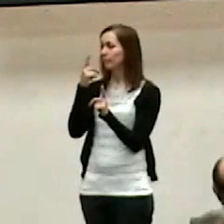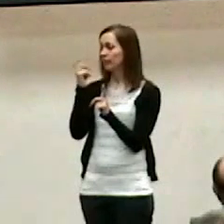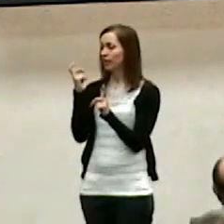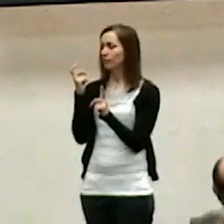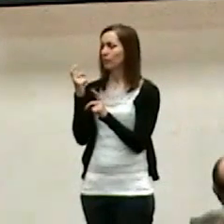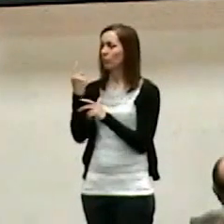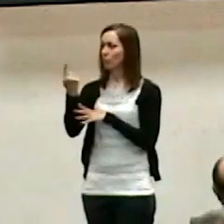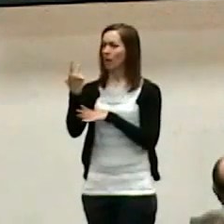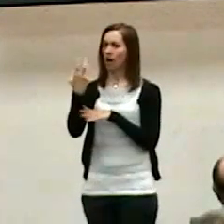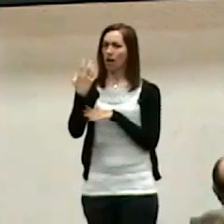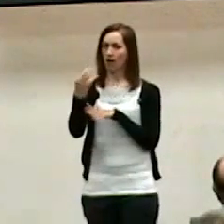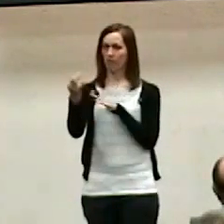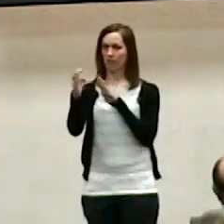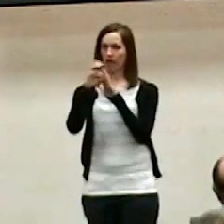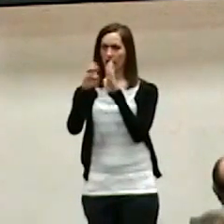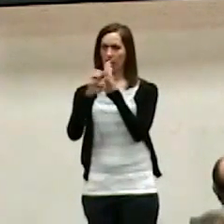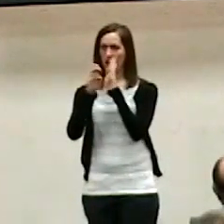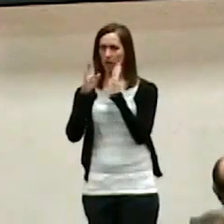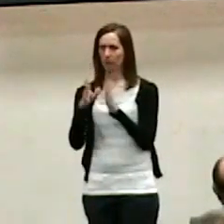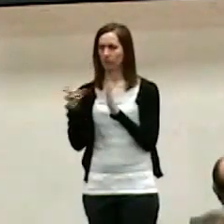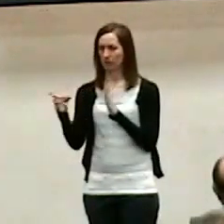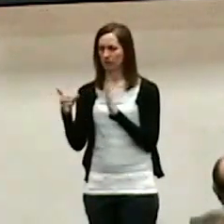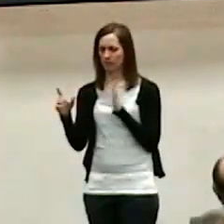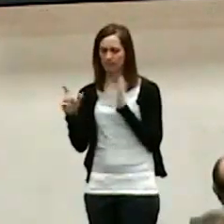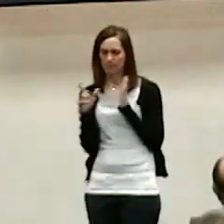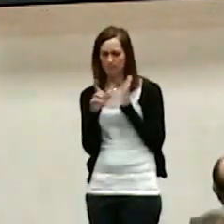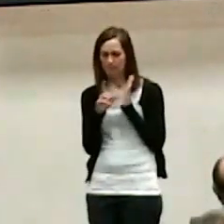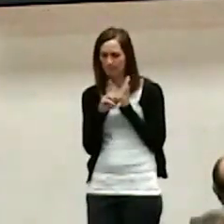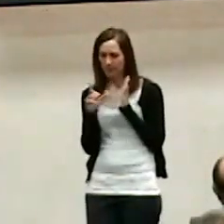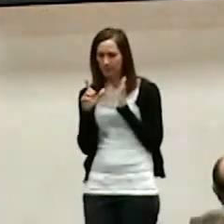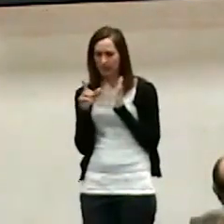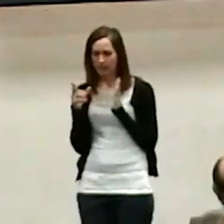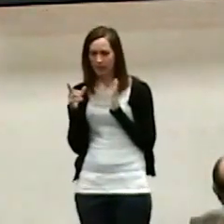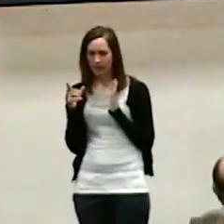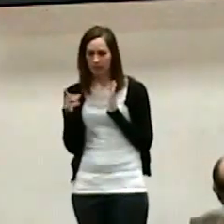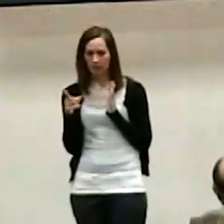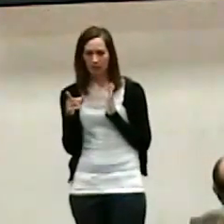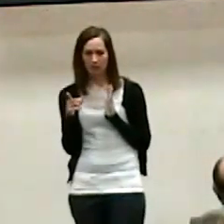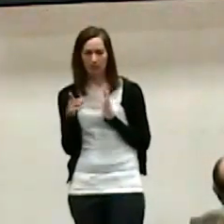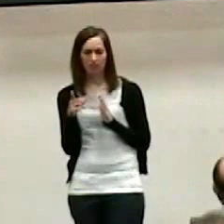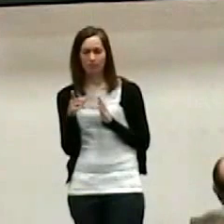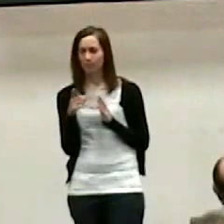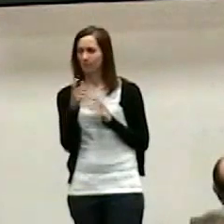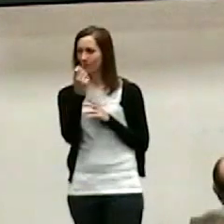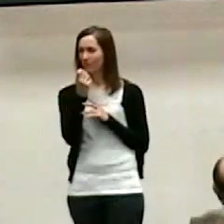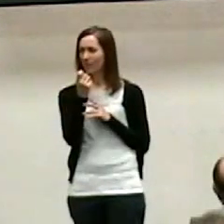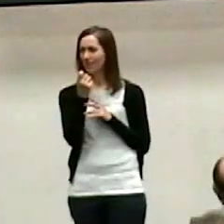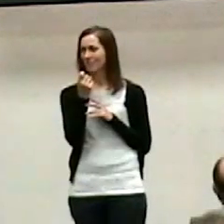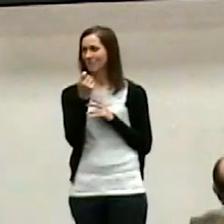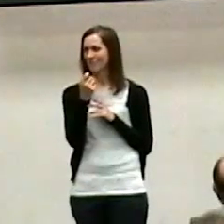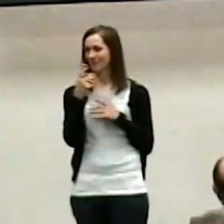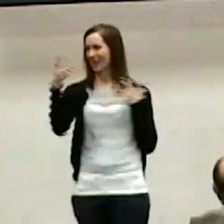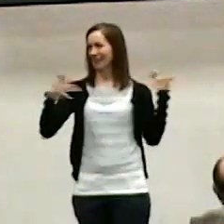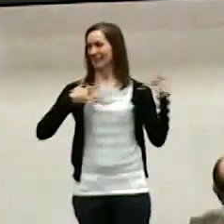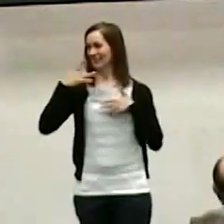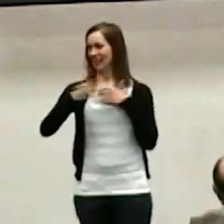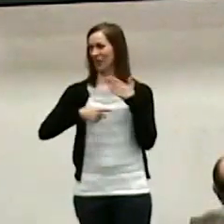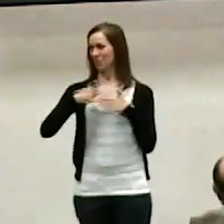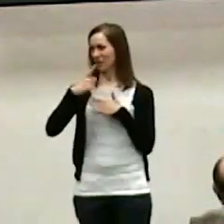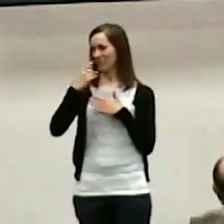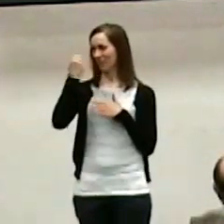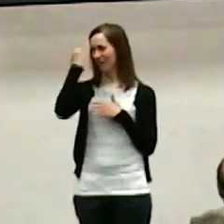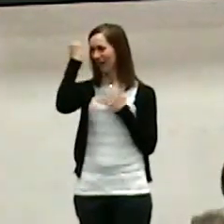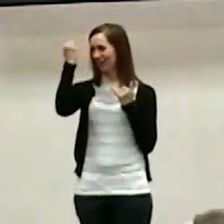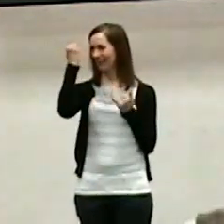one of the elders there immediately caught the vision. I mean he got so excited about it and he's sitting